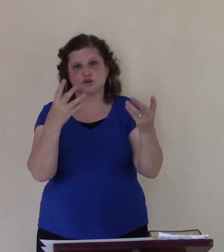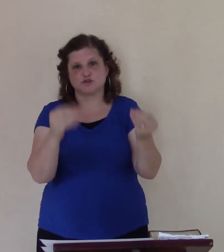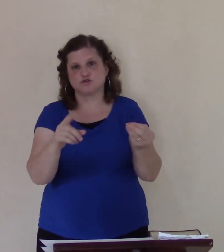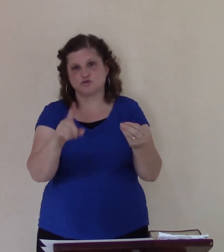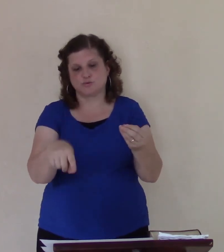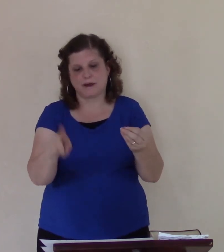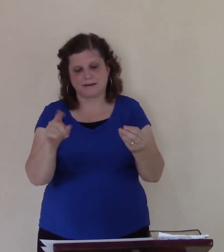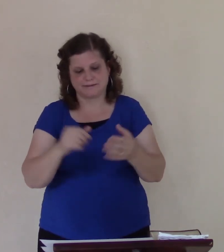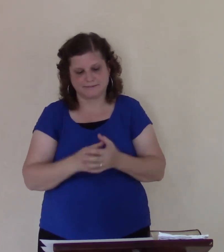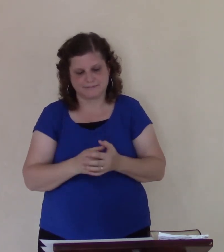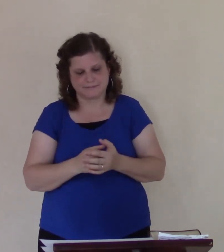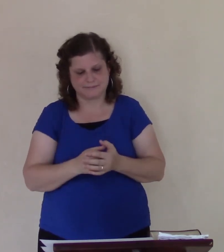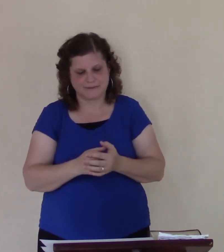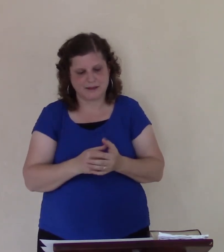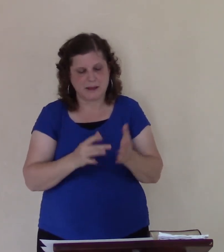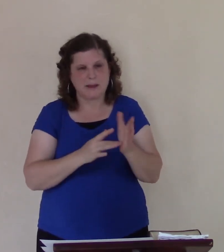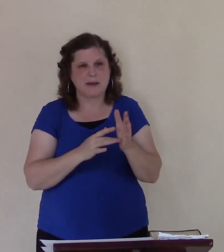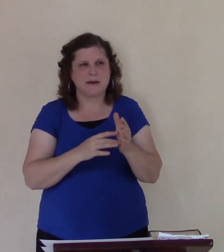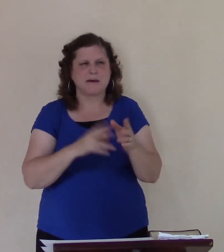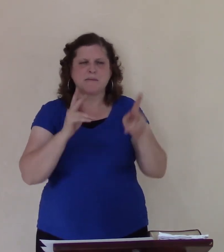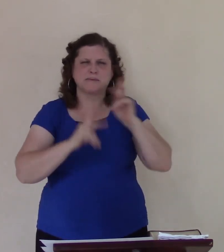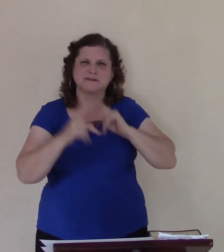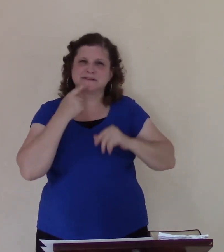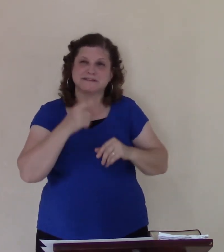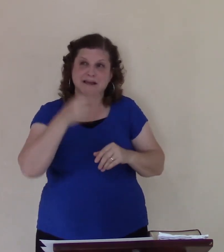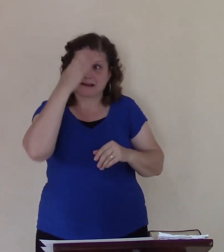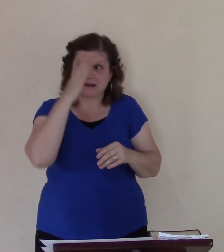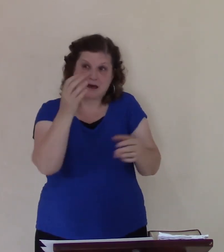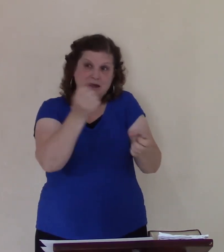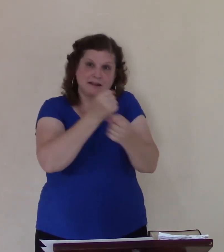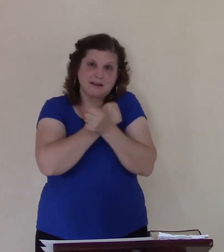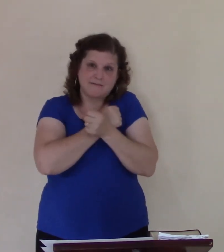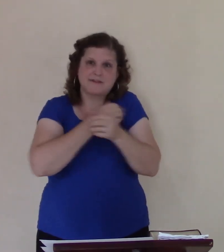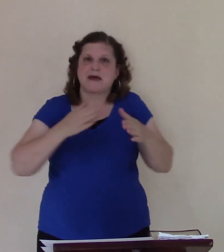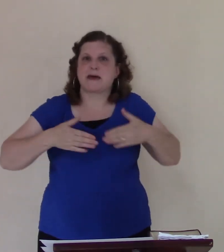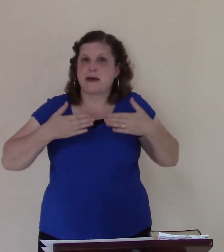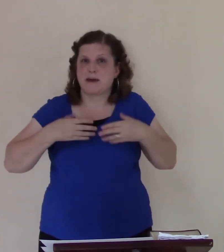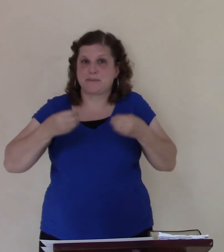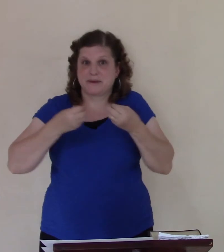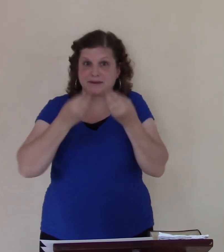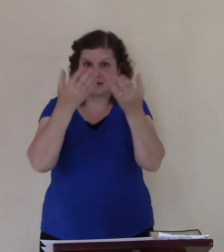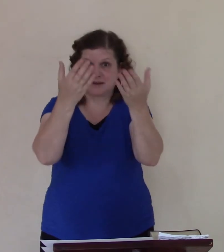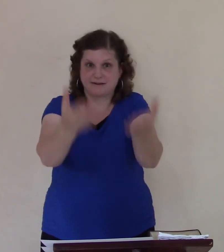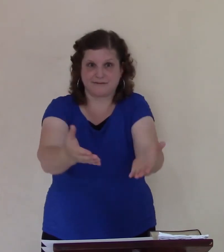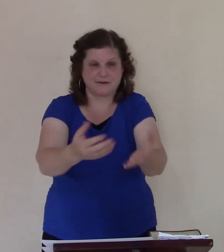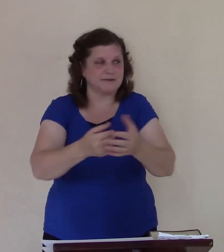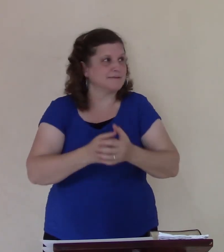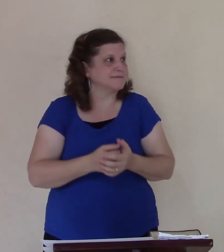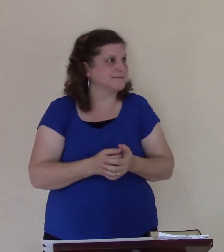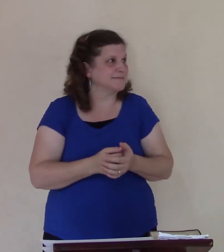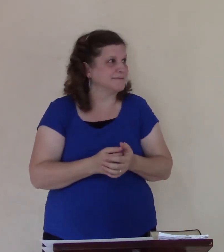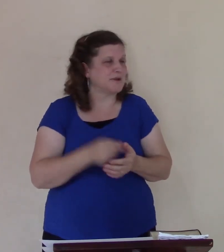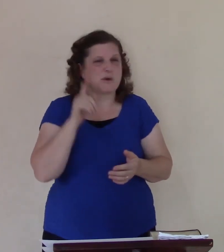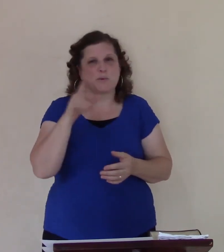well the Bible says God love the cheerful giver and that's true is that I called master said God loves a cheerful giver